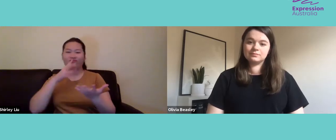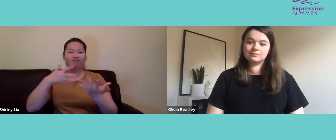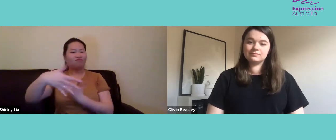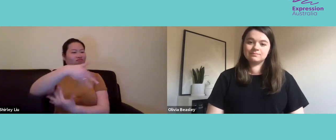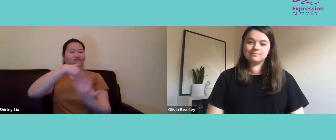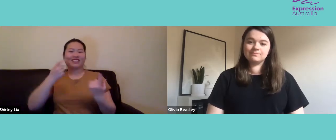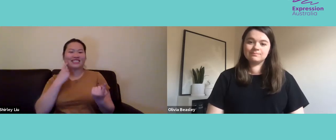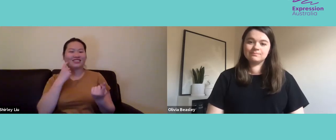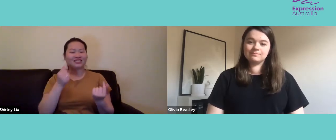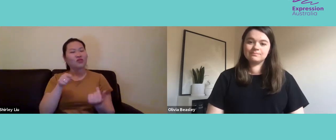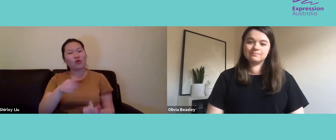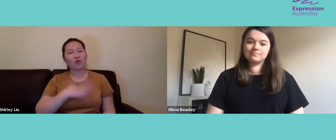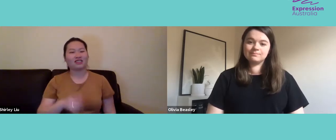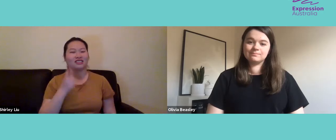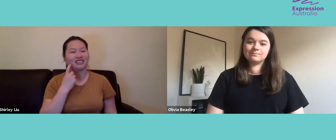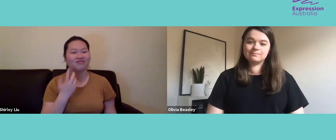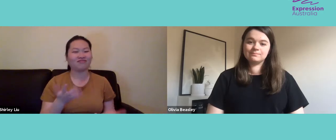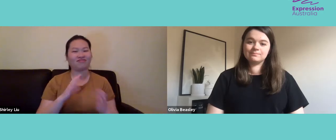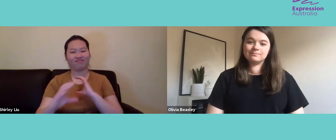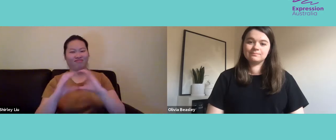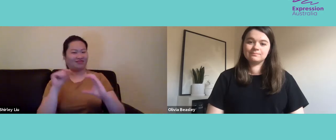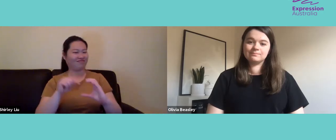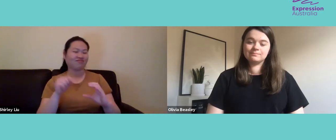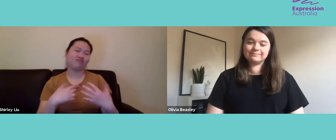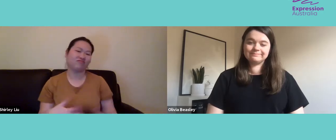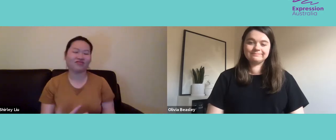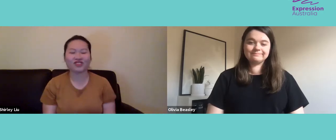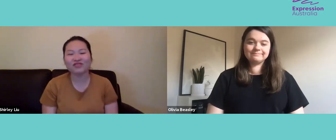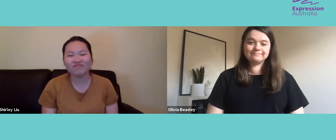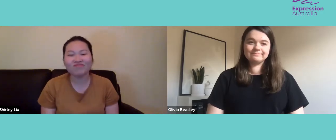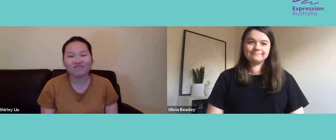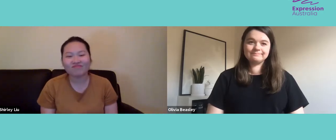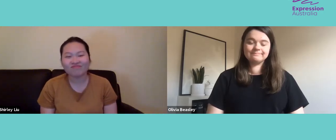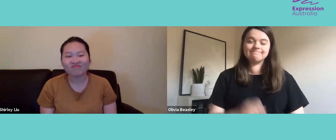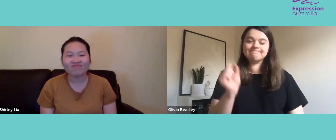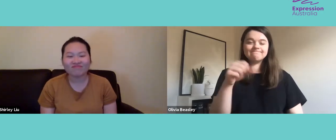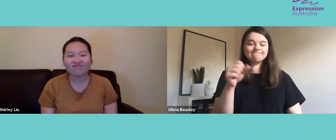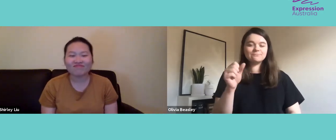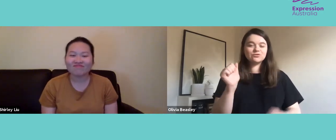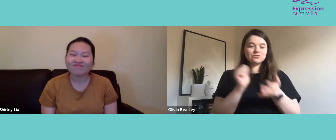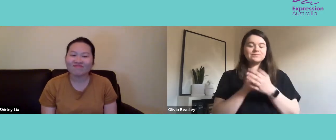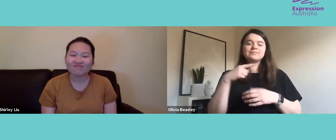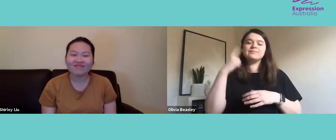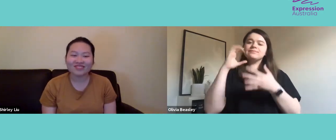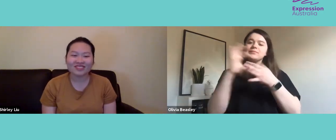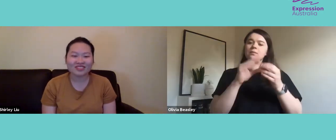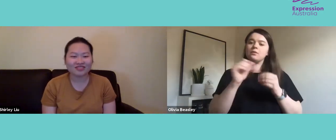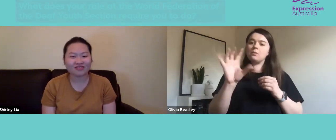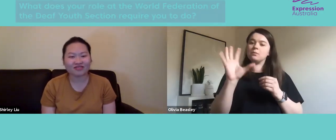community could sign as well when they go to the shops, for example. So it was a more widespread language